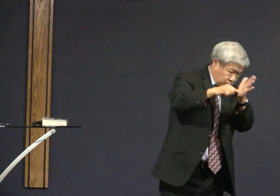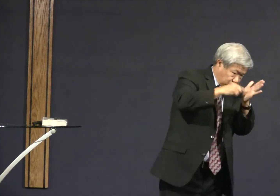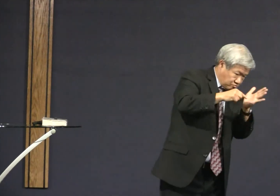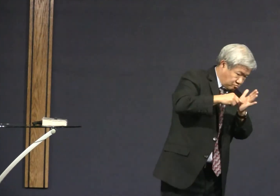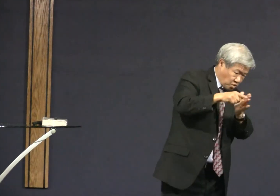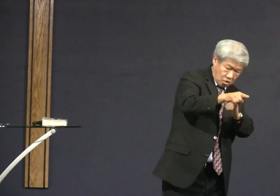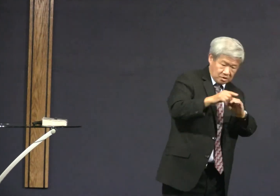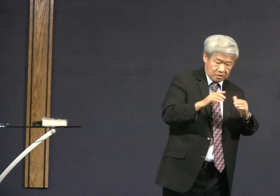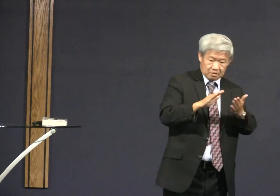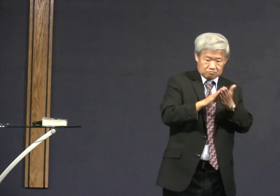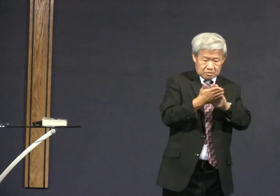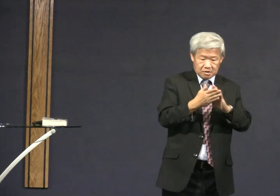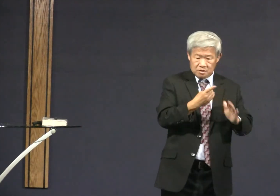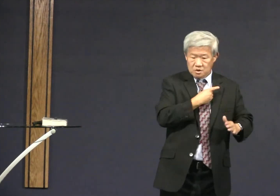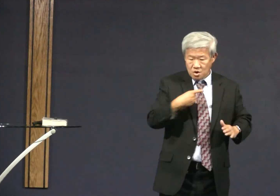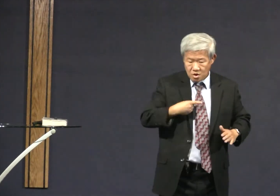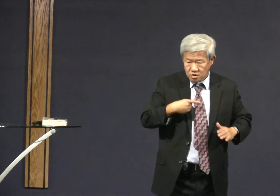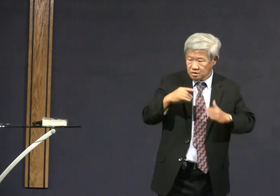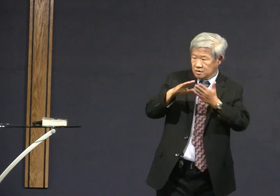blameless does not mean perfect